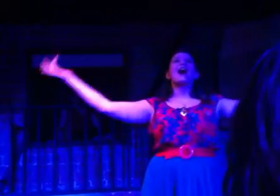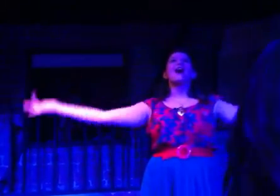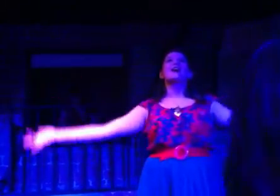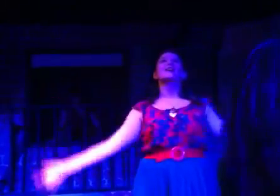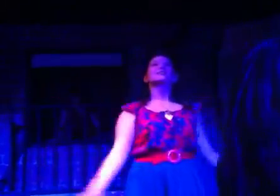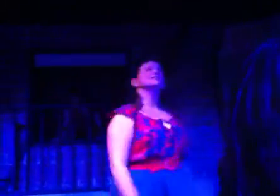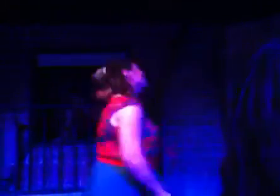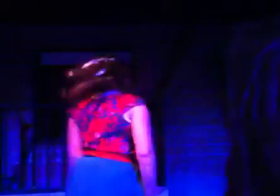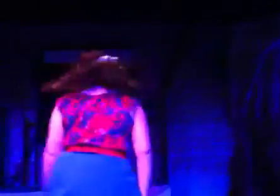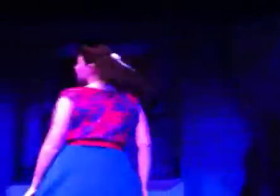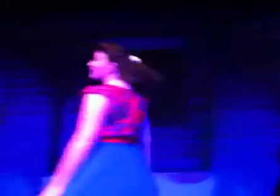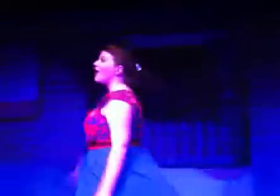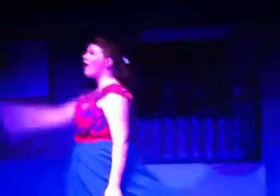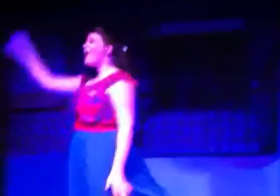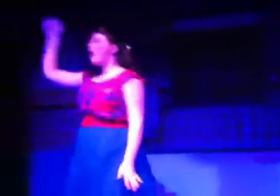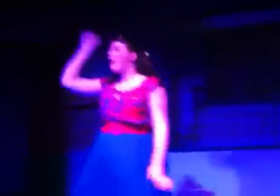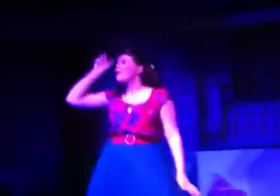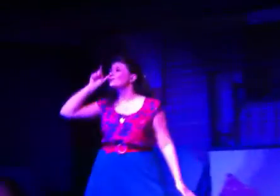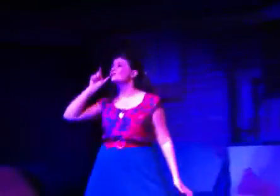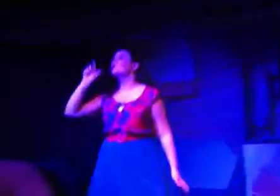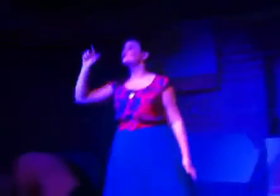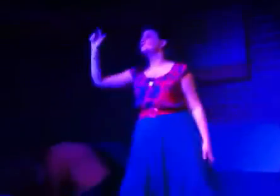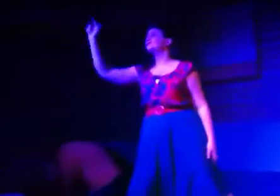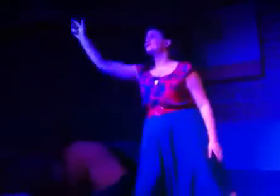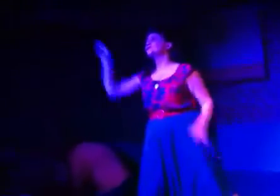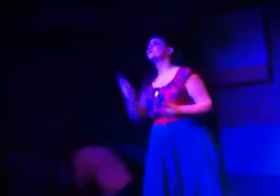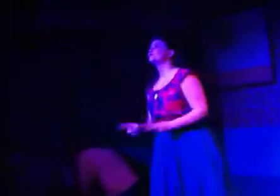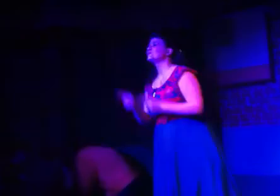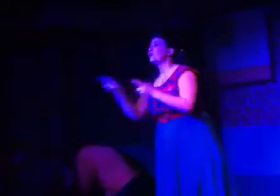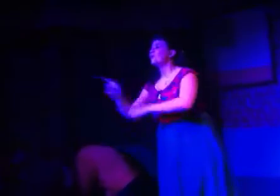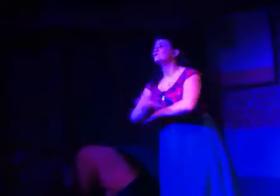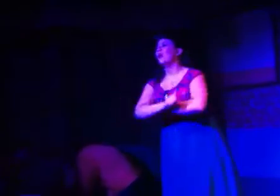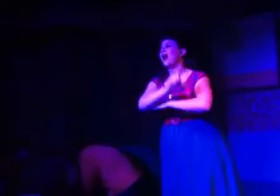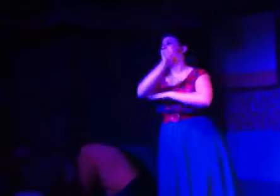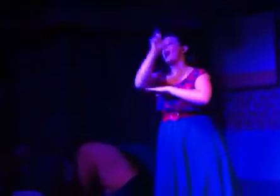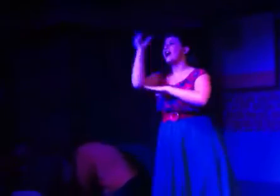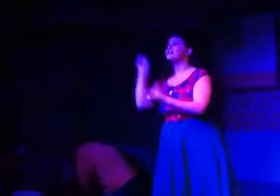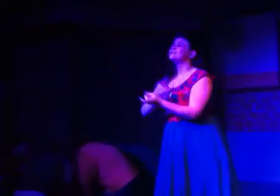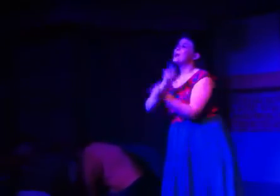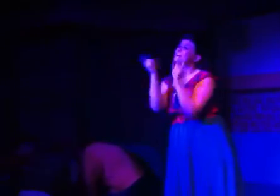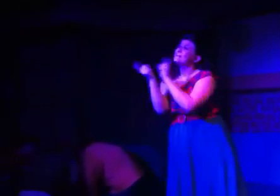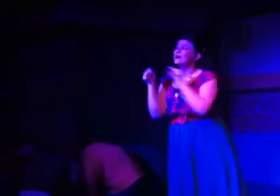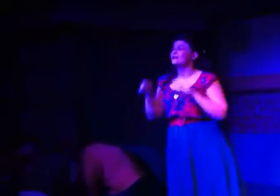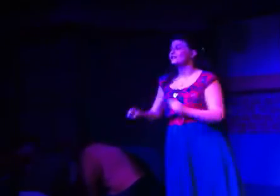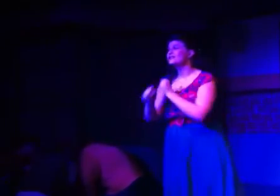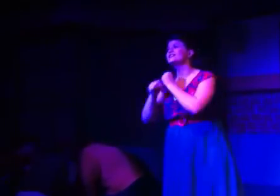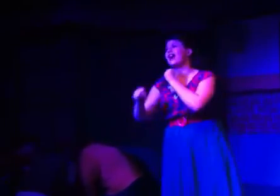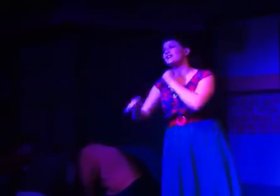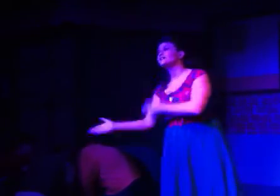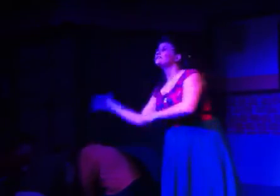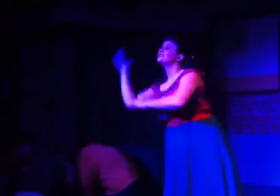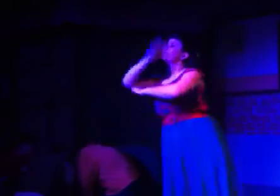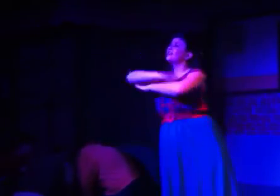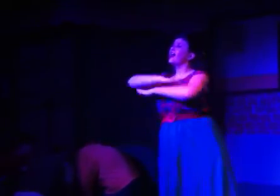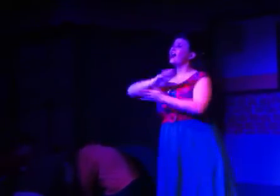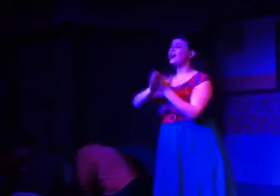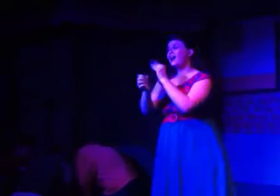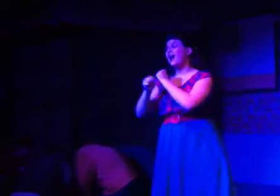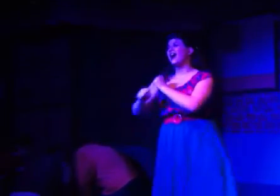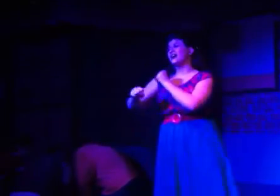O tonight, see my Oh, moon, come bright And make these endless days a